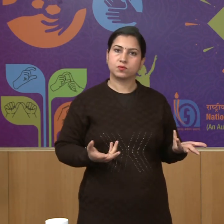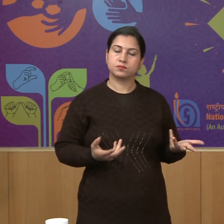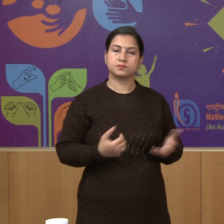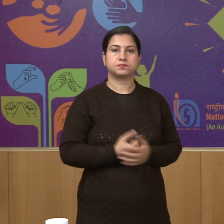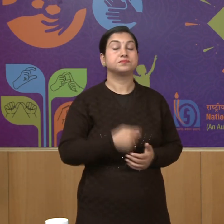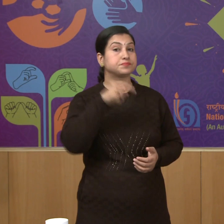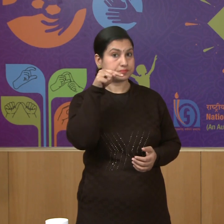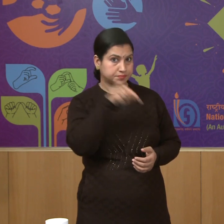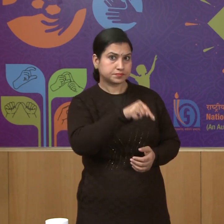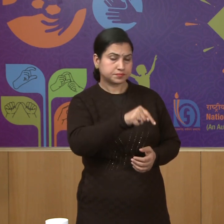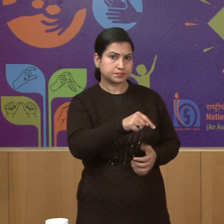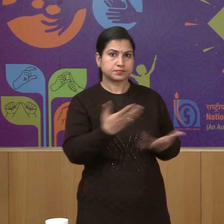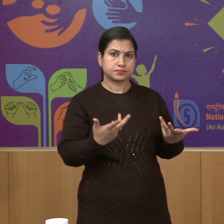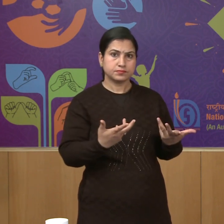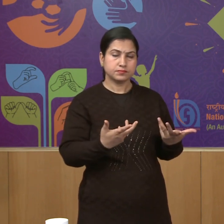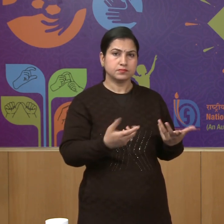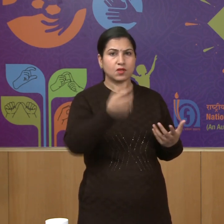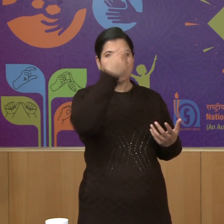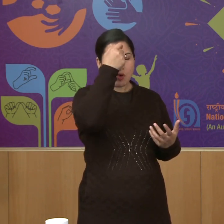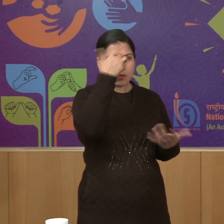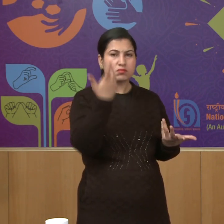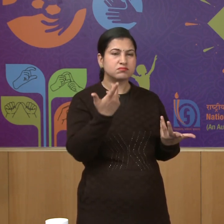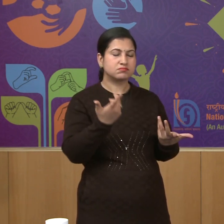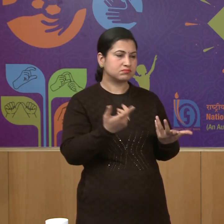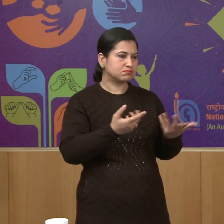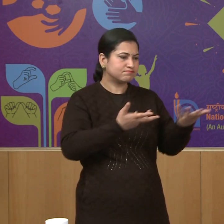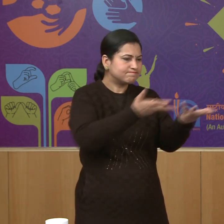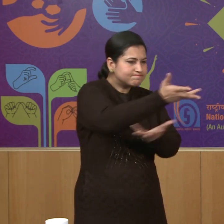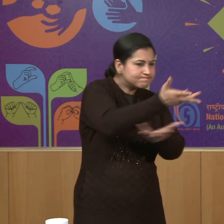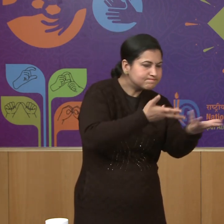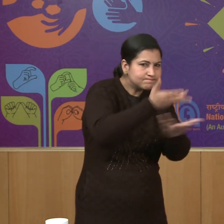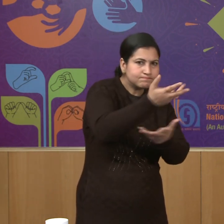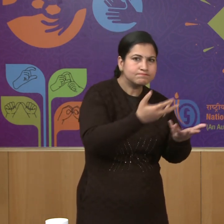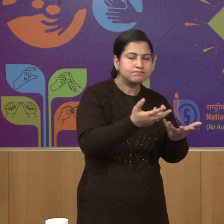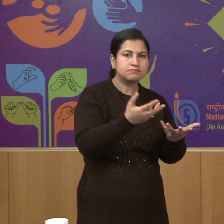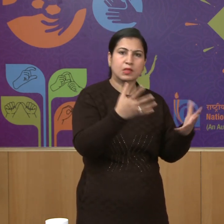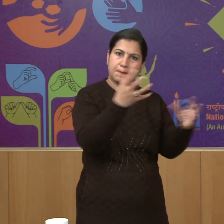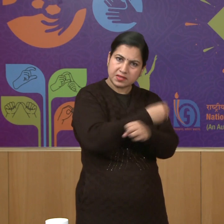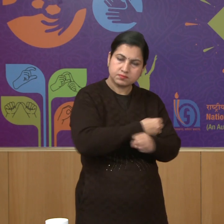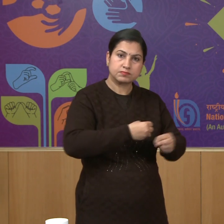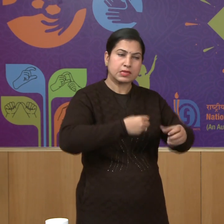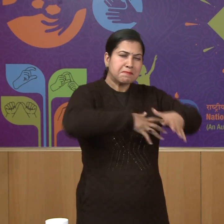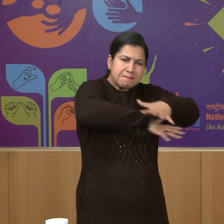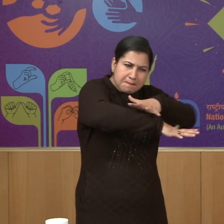there was lack of proper organization and planning on the Indian side